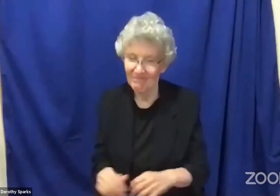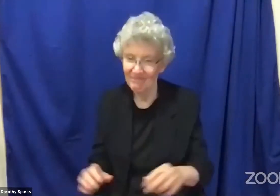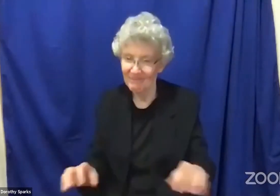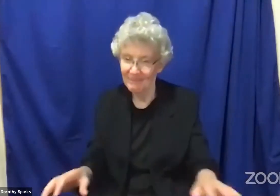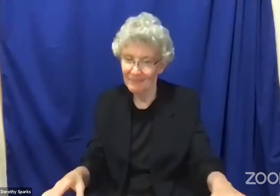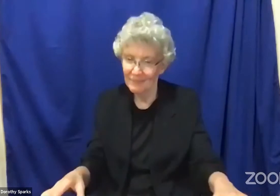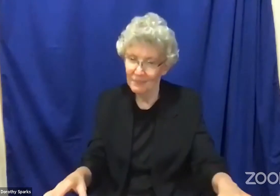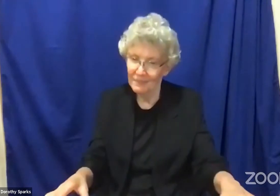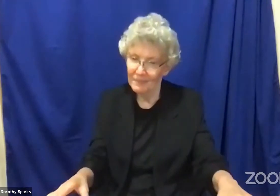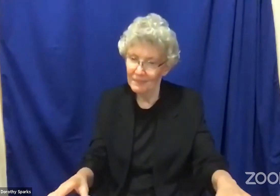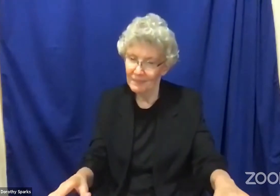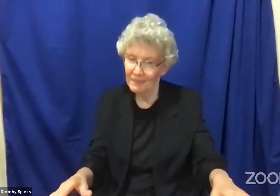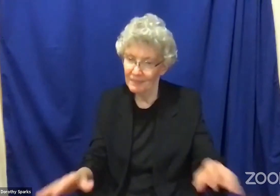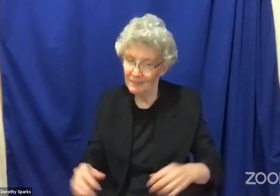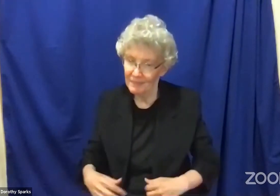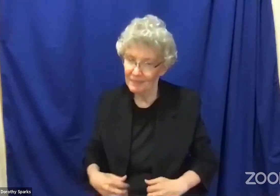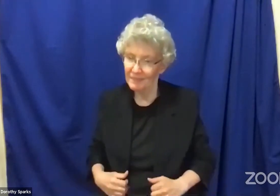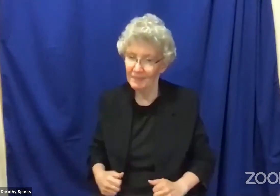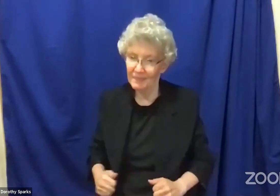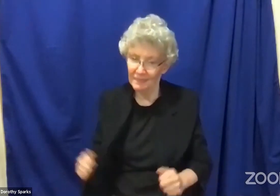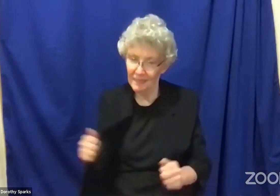And now I would like to share my sermon.